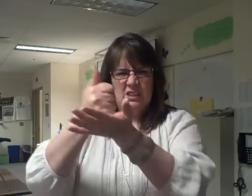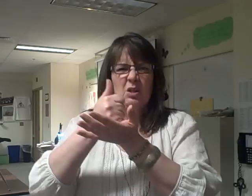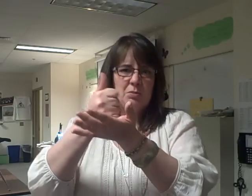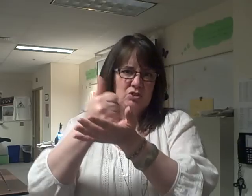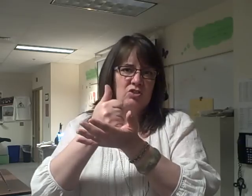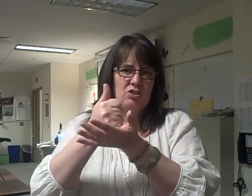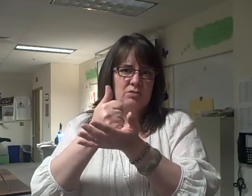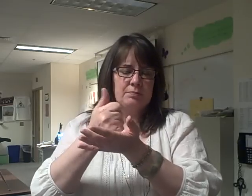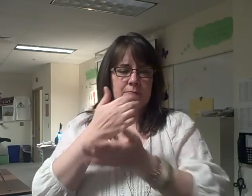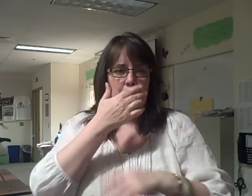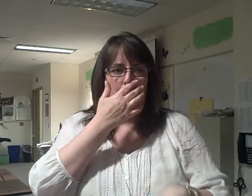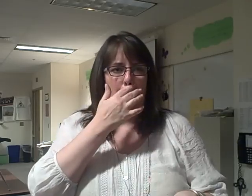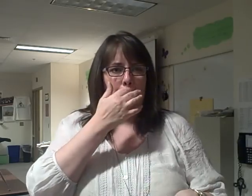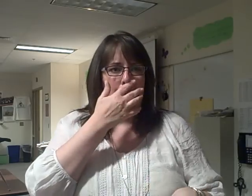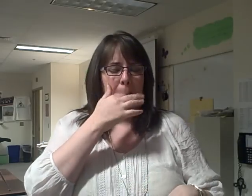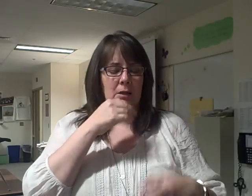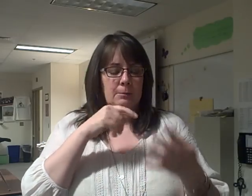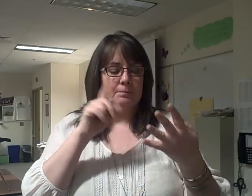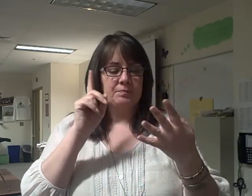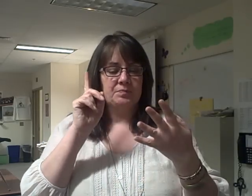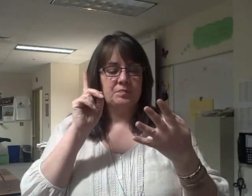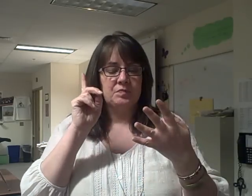While I've been to Oklahoma